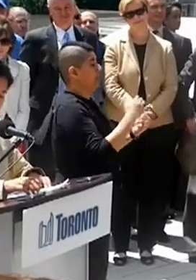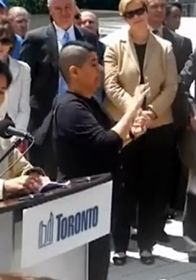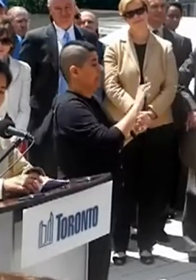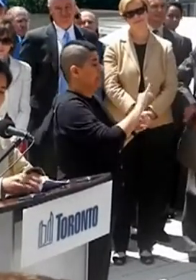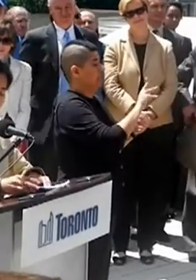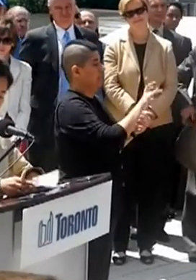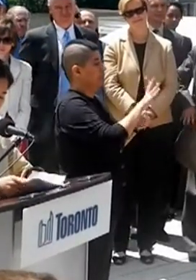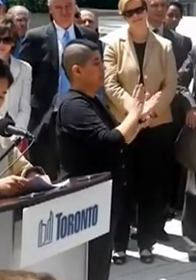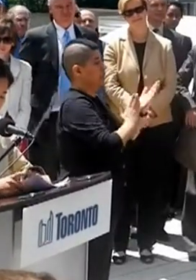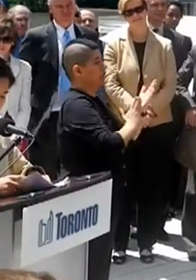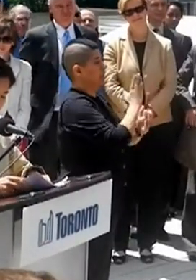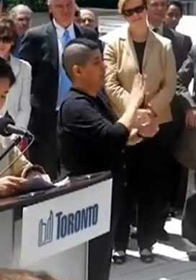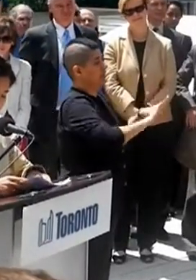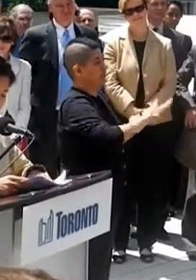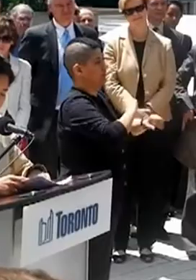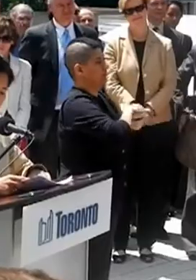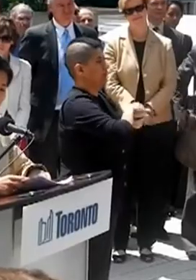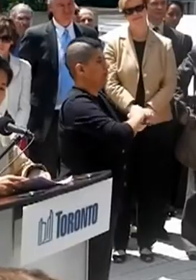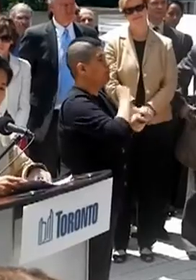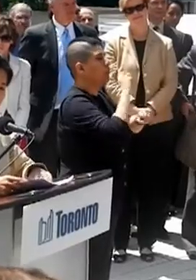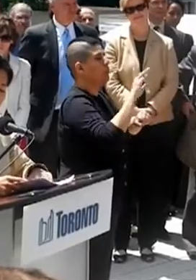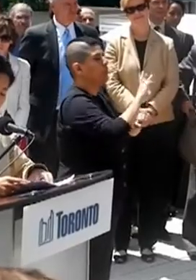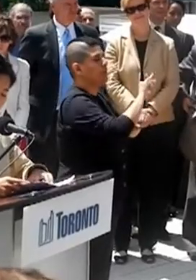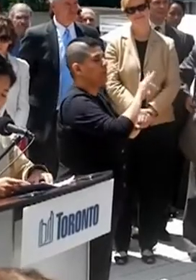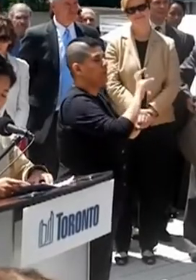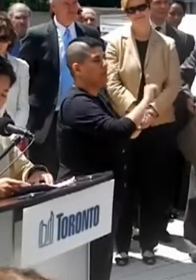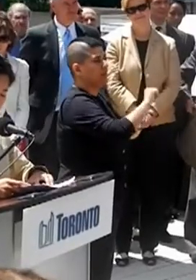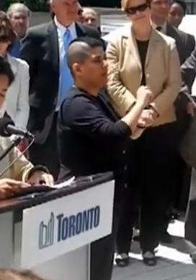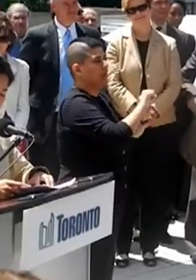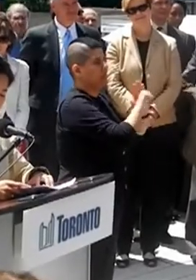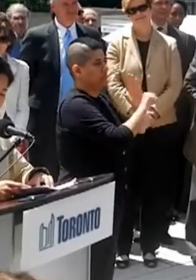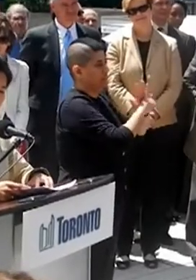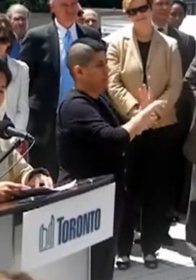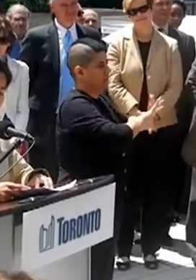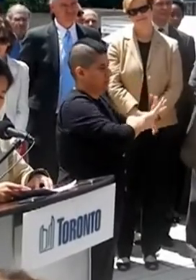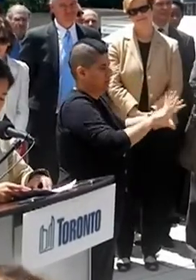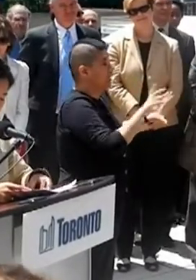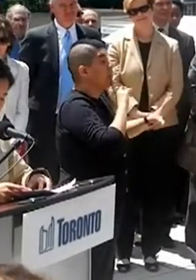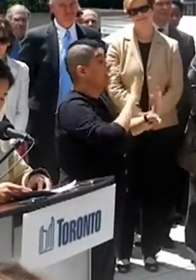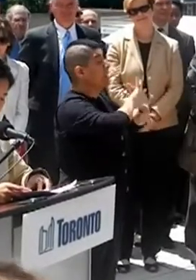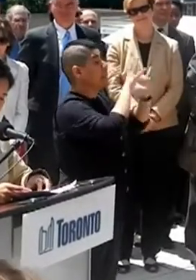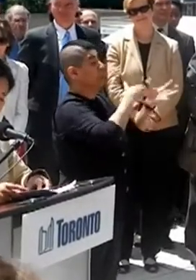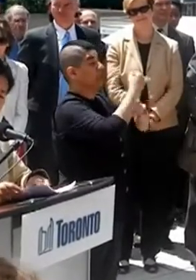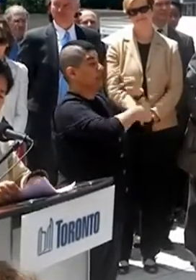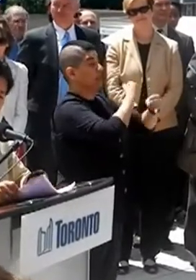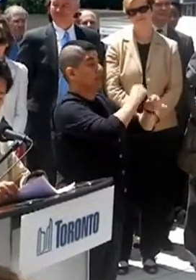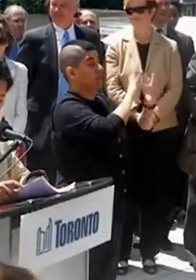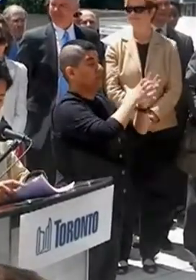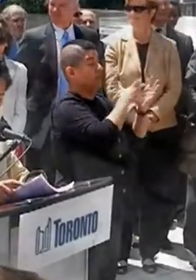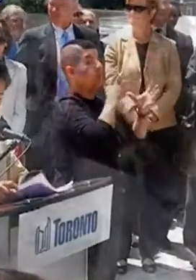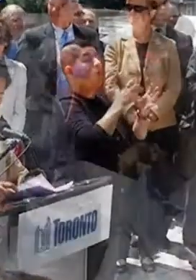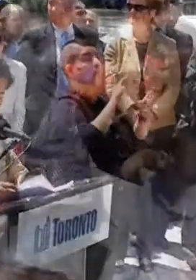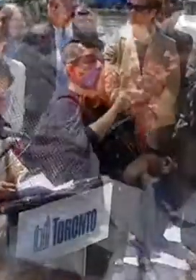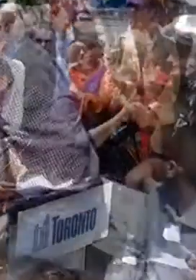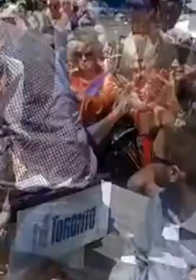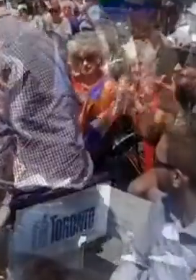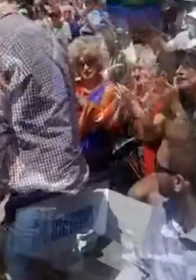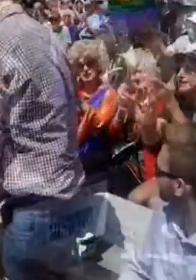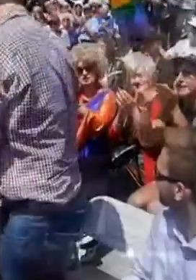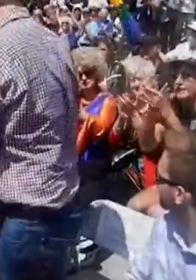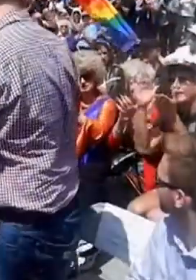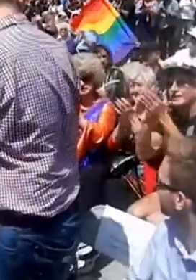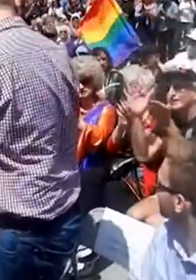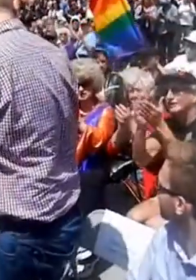Defender for the Western Balkan States, an international organization that aims to defend people's civil and political rights.